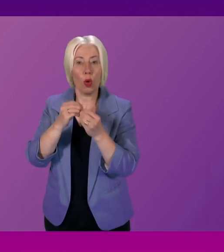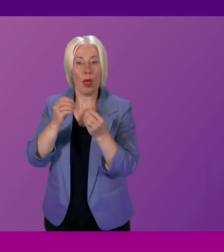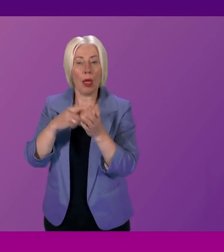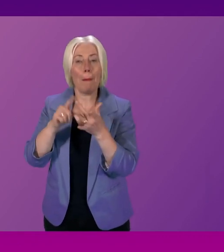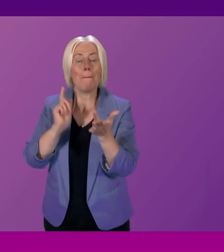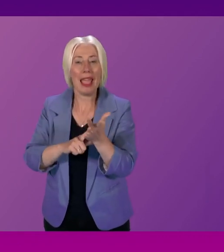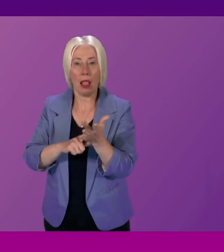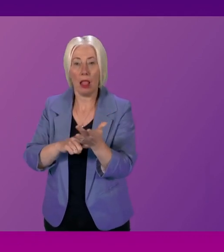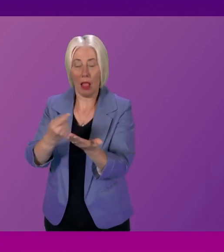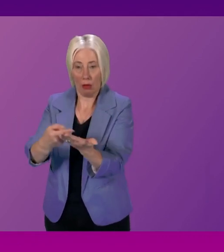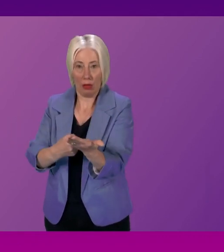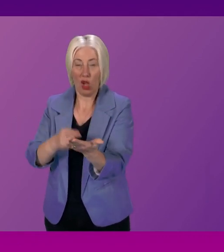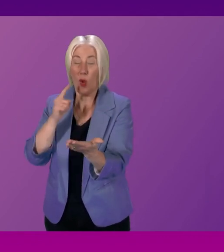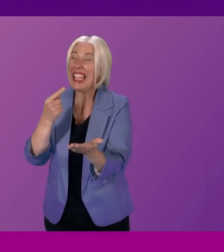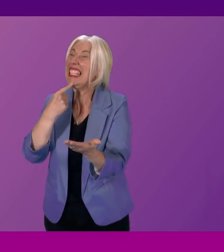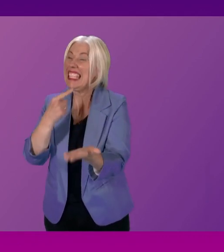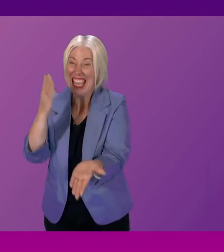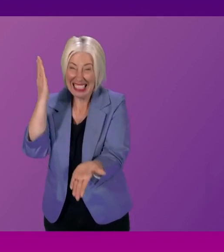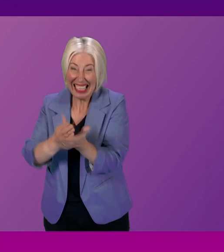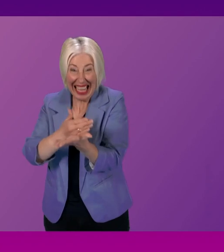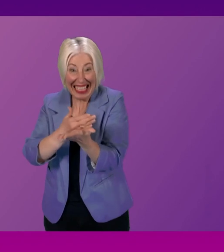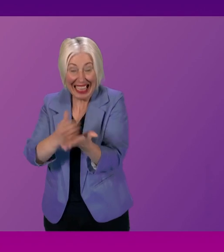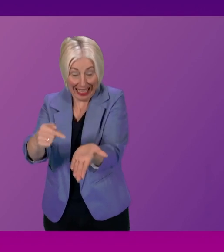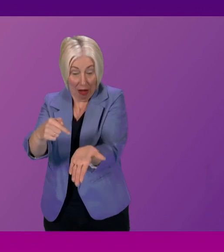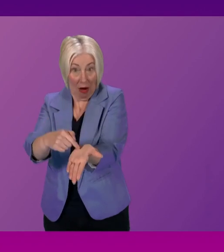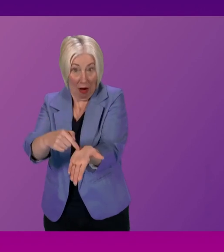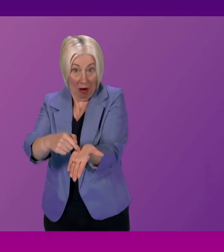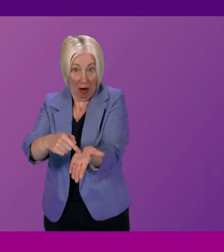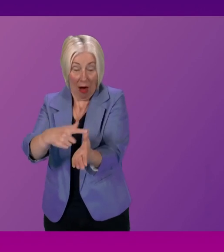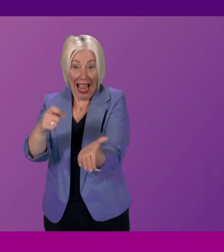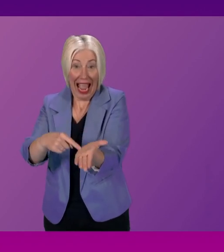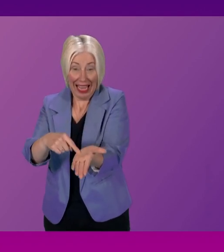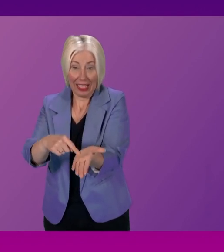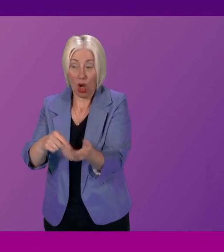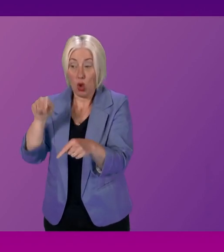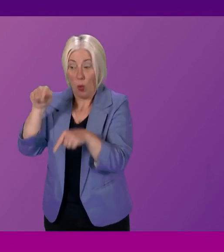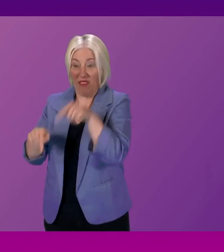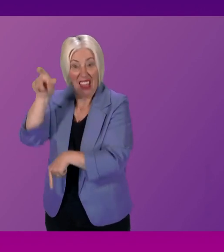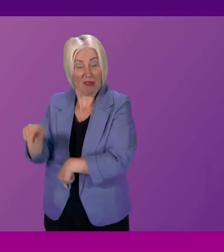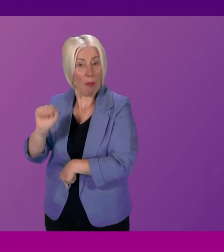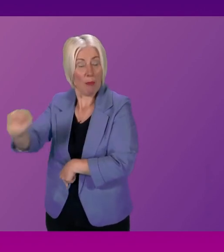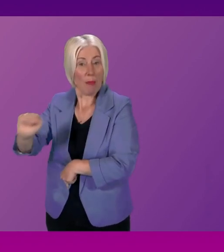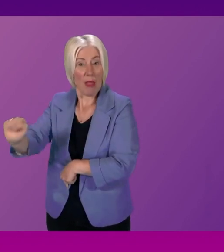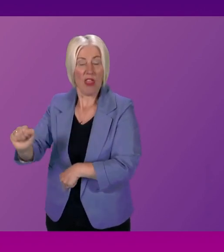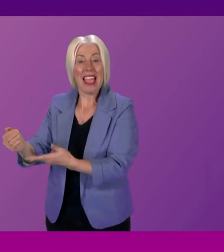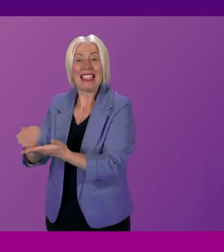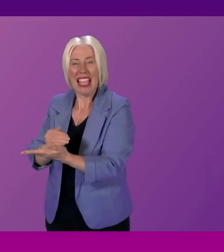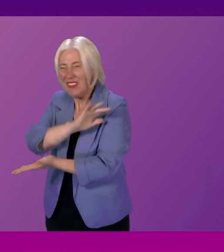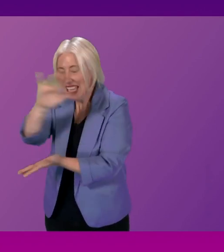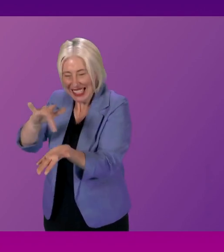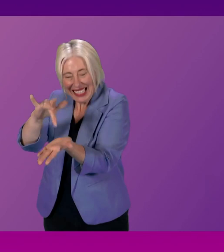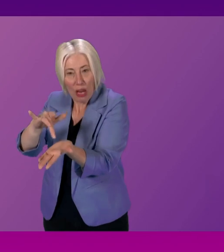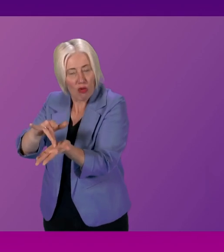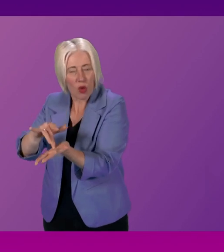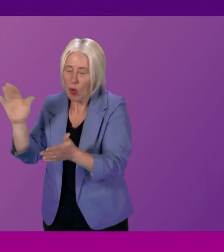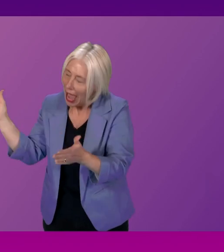explicit within the Act. So victim safety is absolutely at the heart of any decision that should be